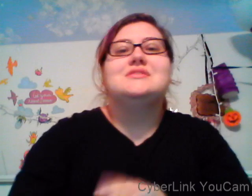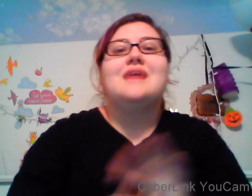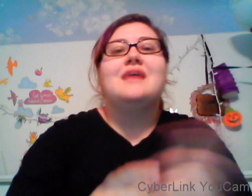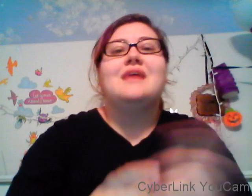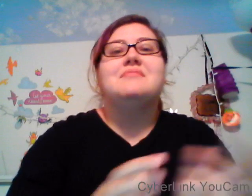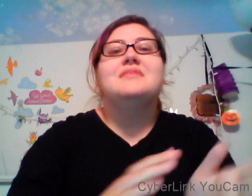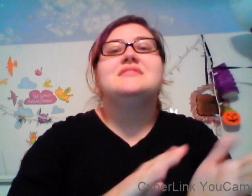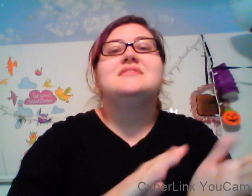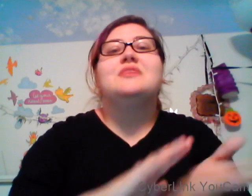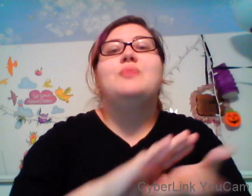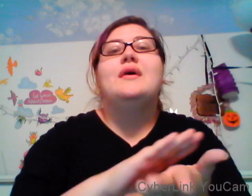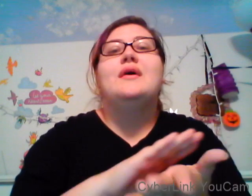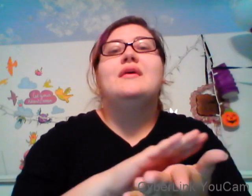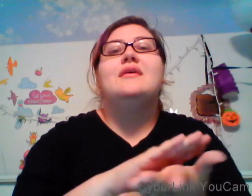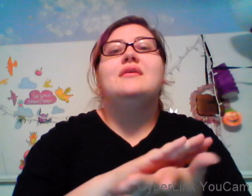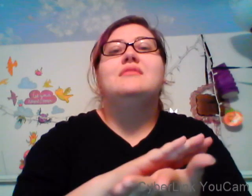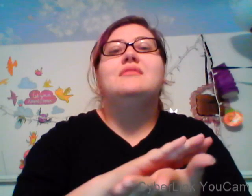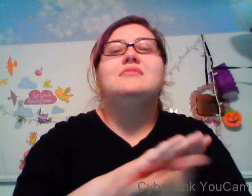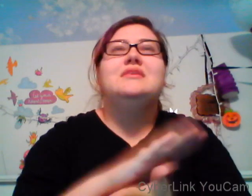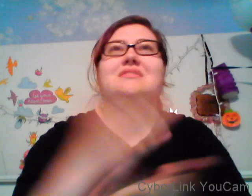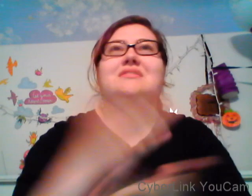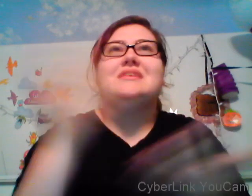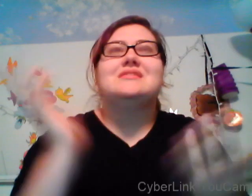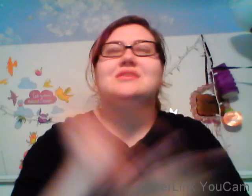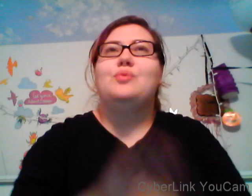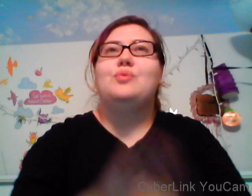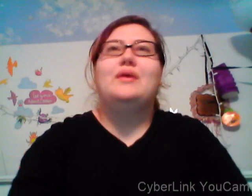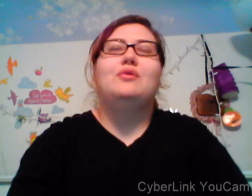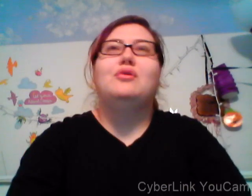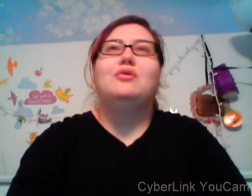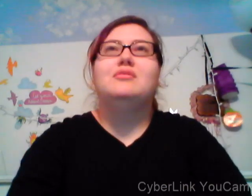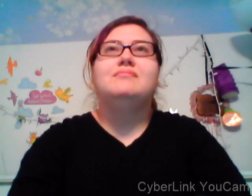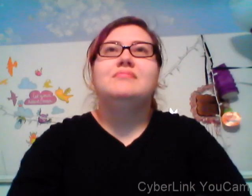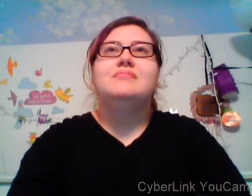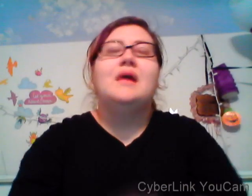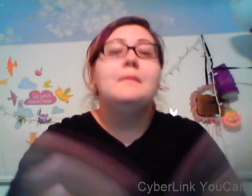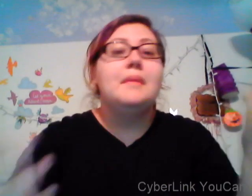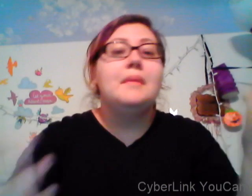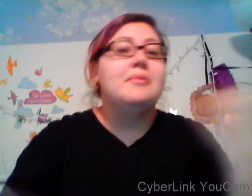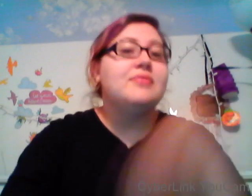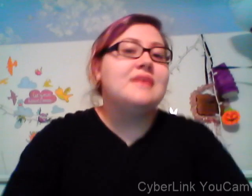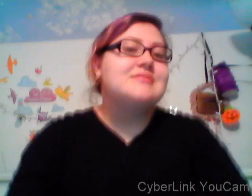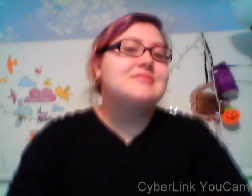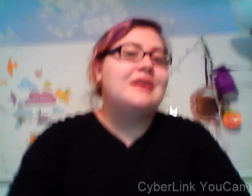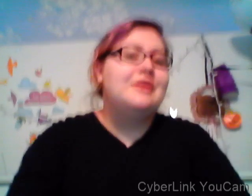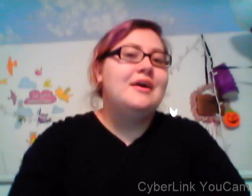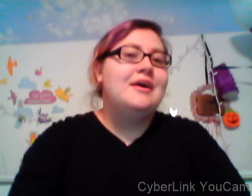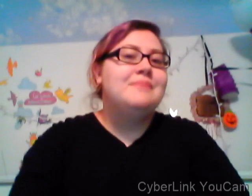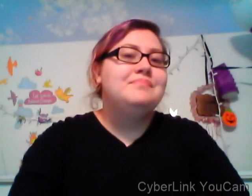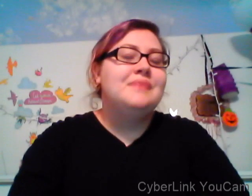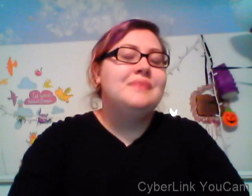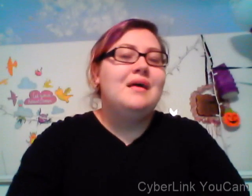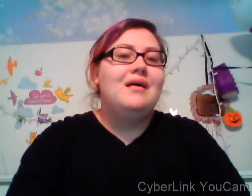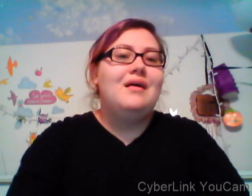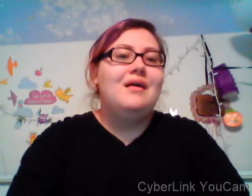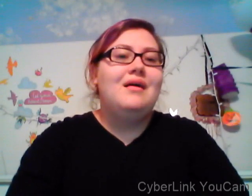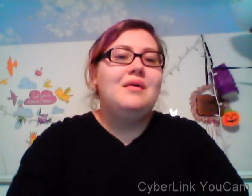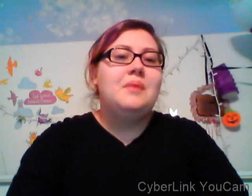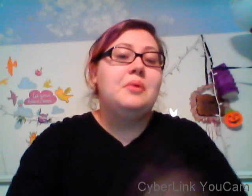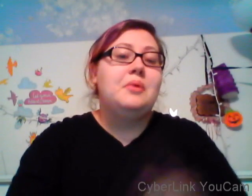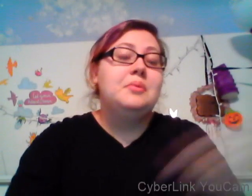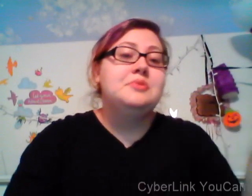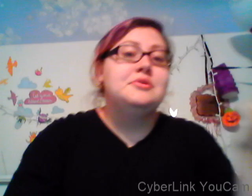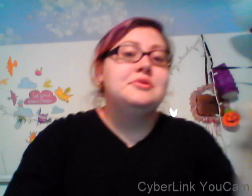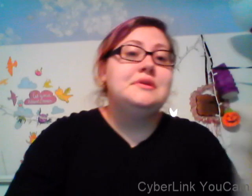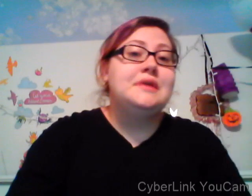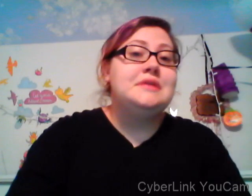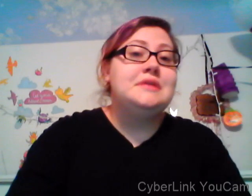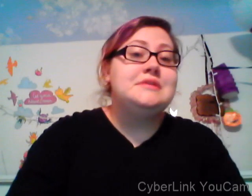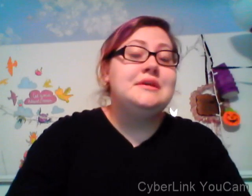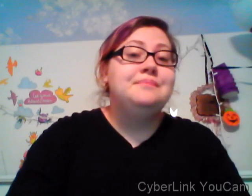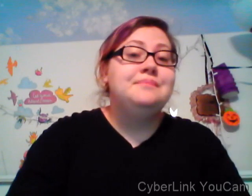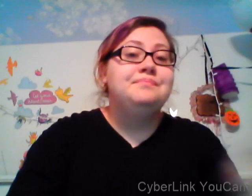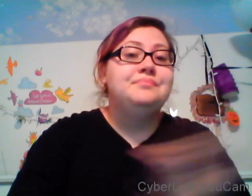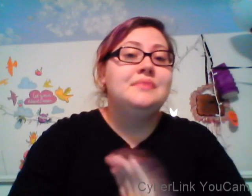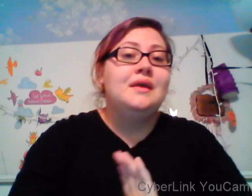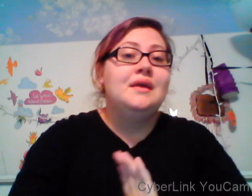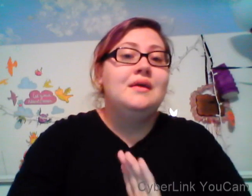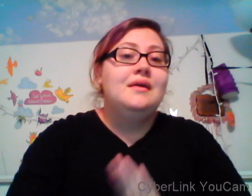I cut my hair because it was so hot and I was just overheating so I just wanted to cool off. Um